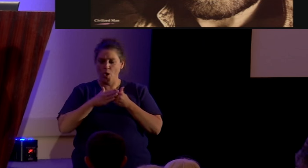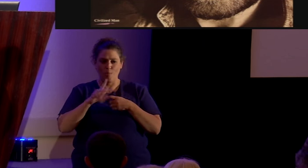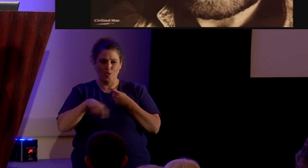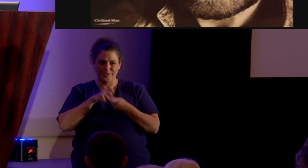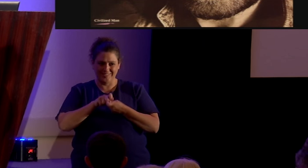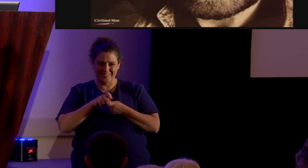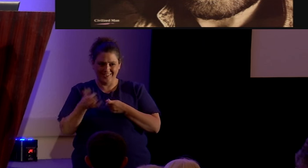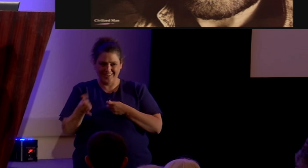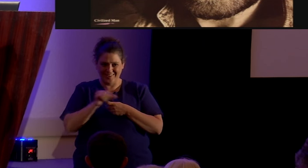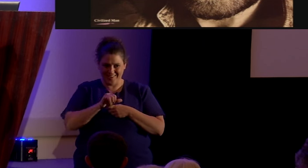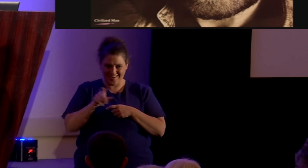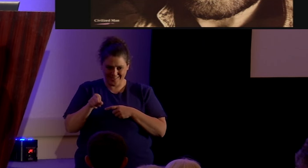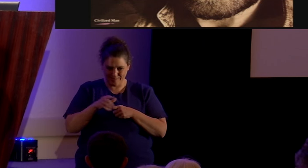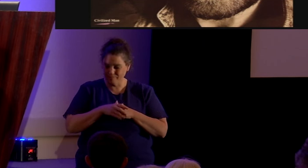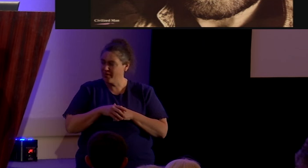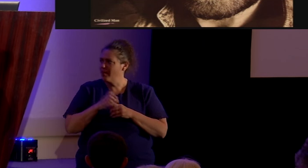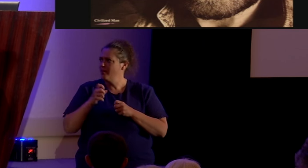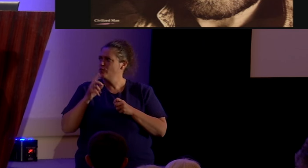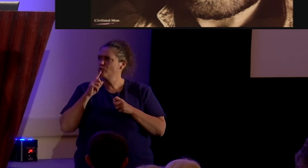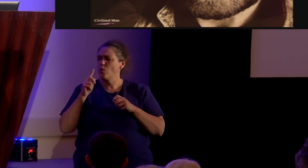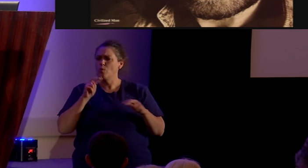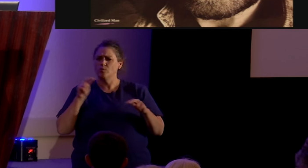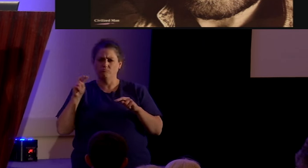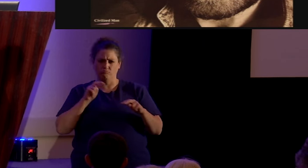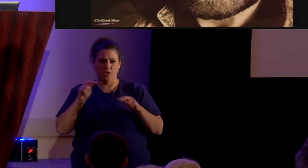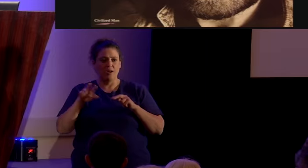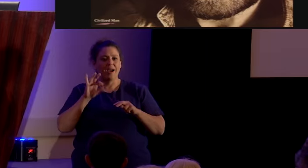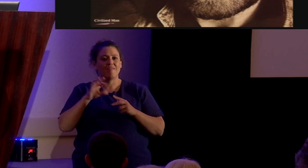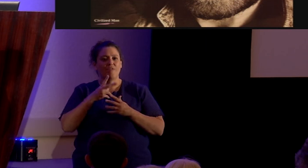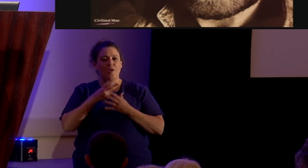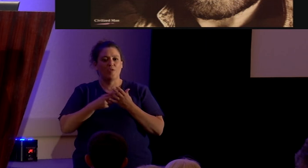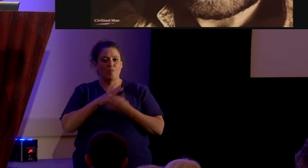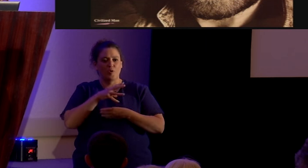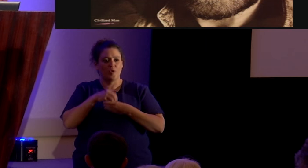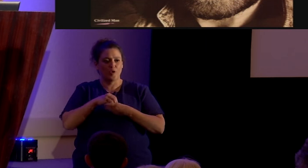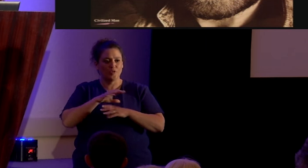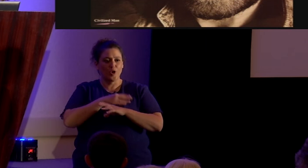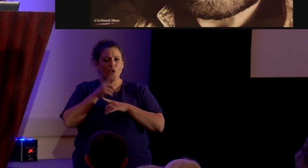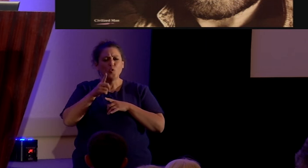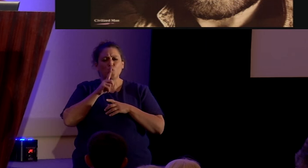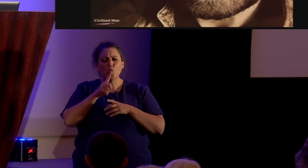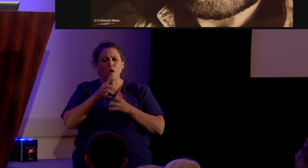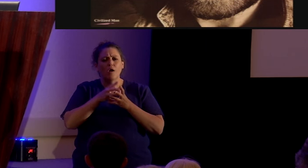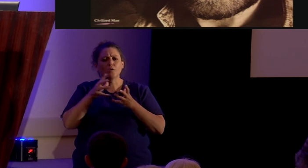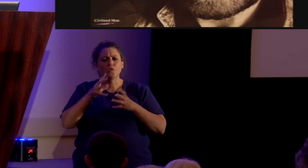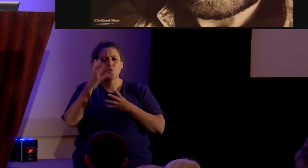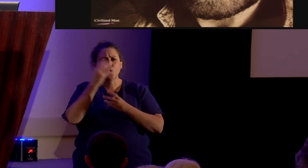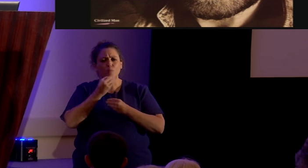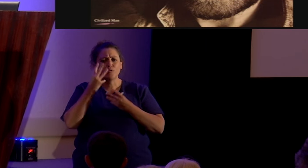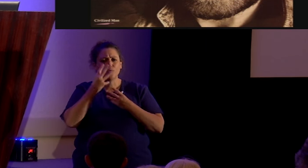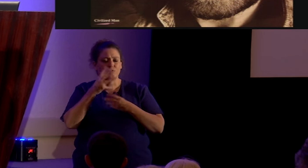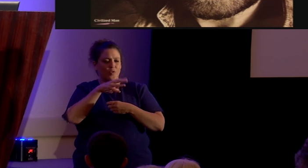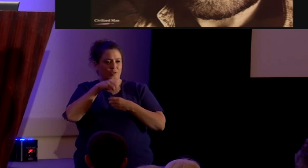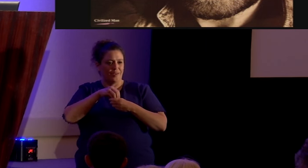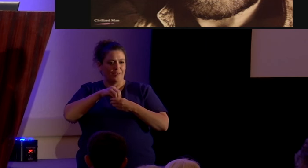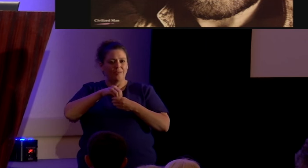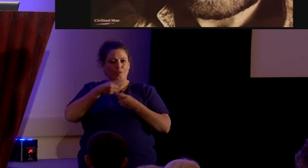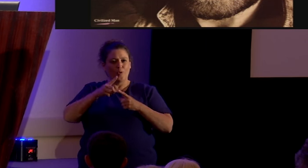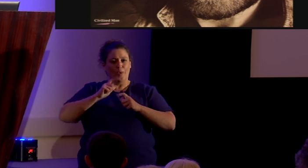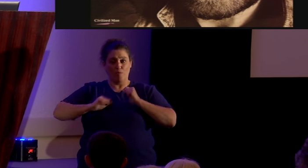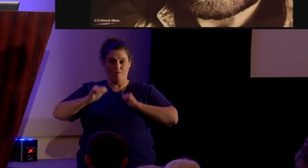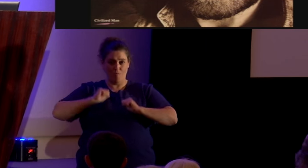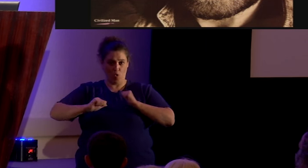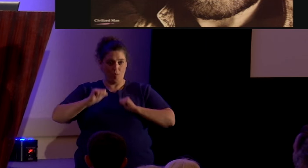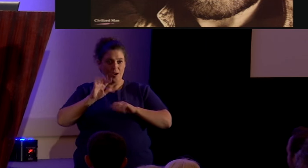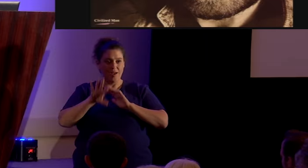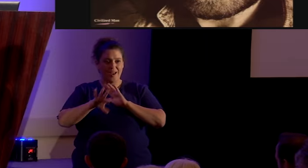like and so i was looking around and i found they both cover the song you are so beautiful in concert and i found them both